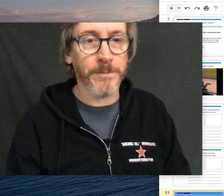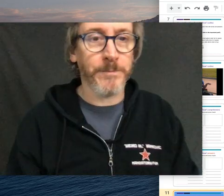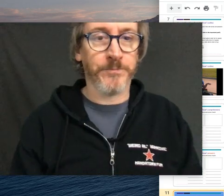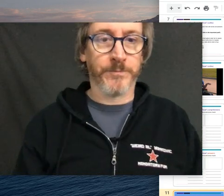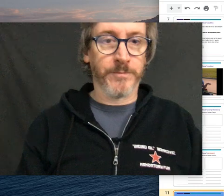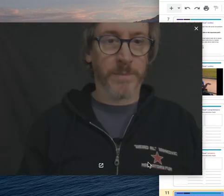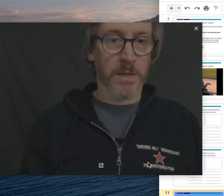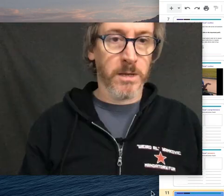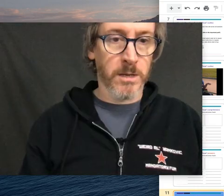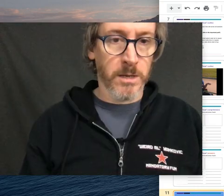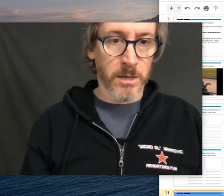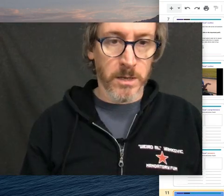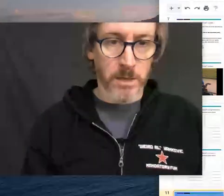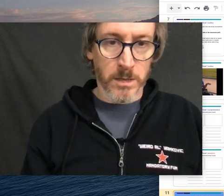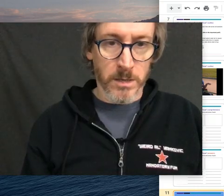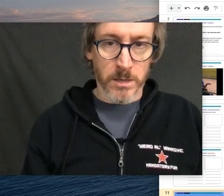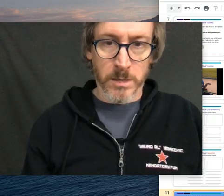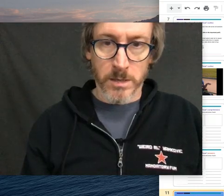.1.